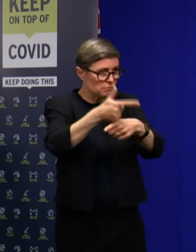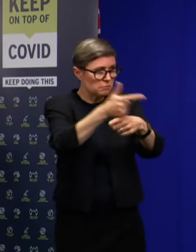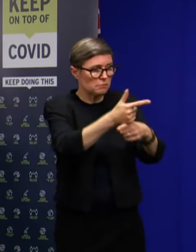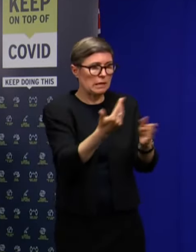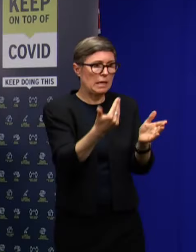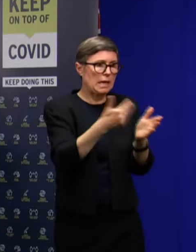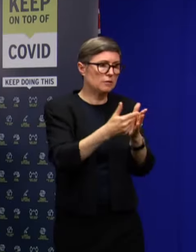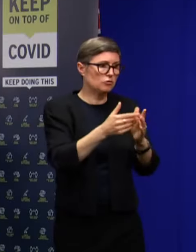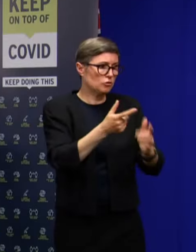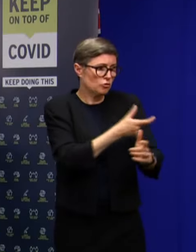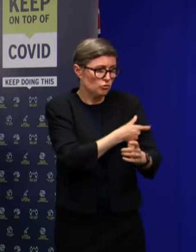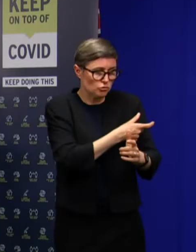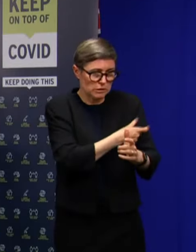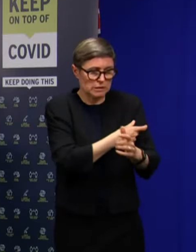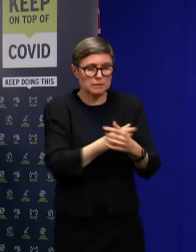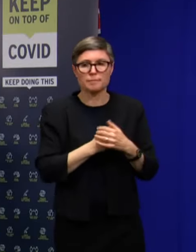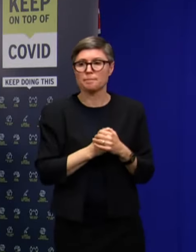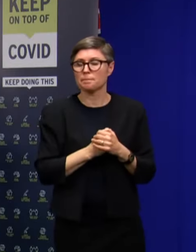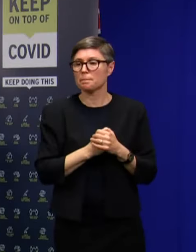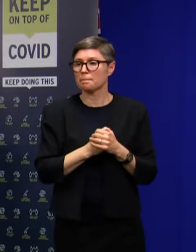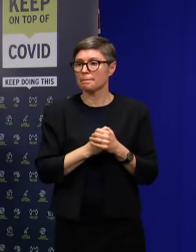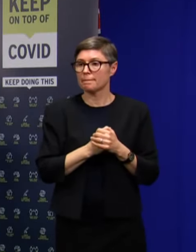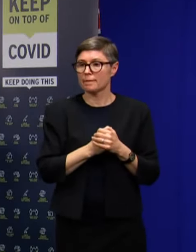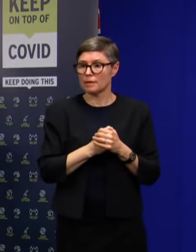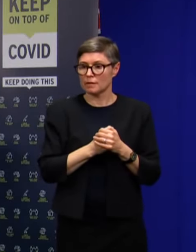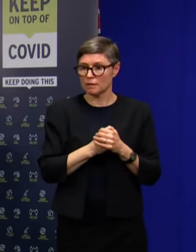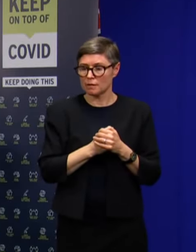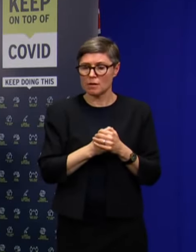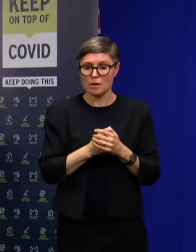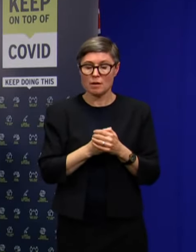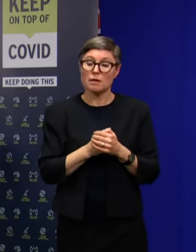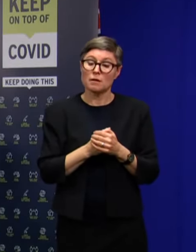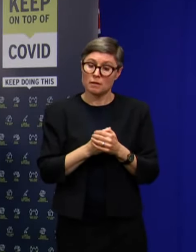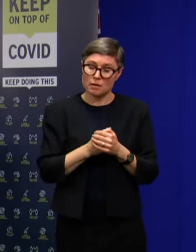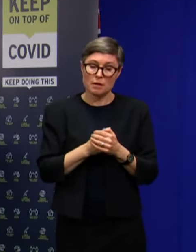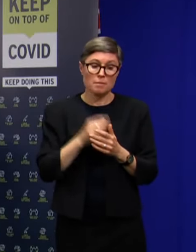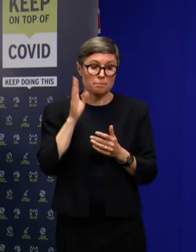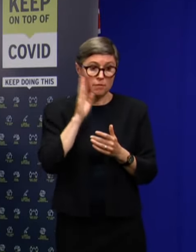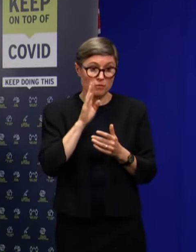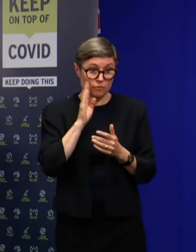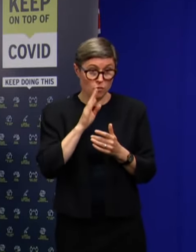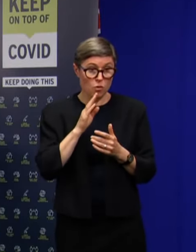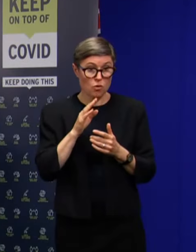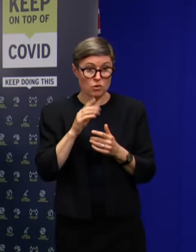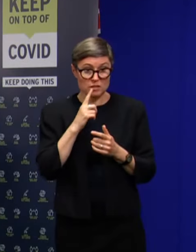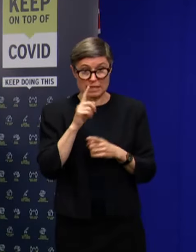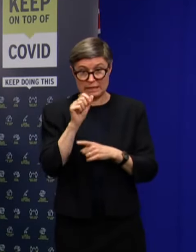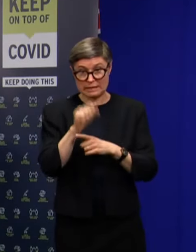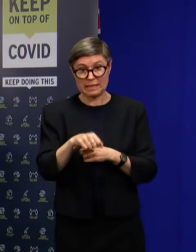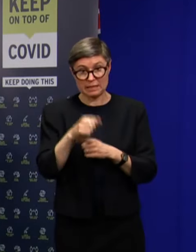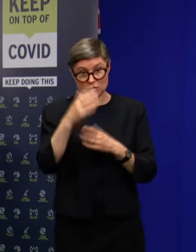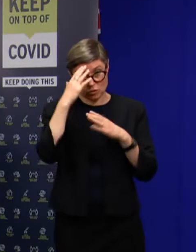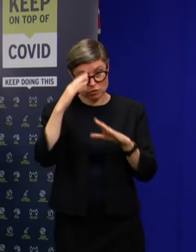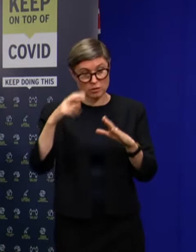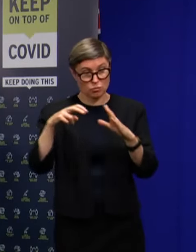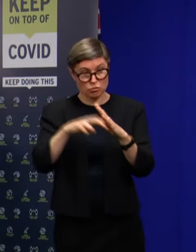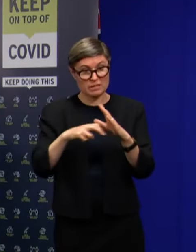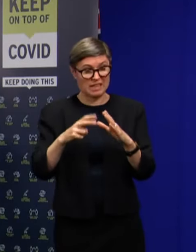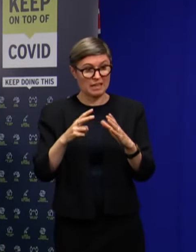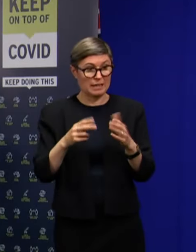has been extensively considered prior to coming back into the mix as a hotel quarantine.